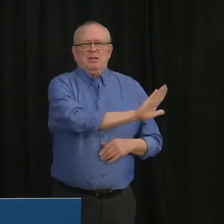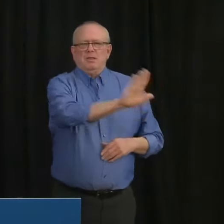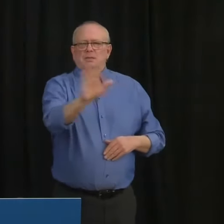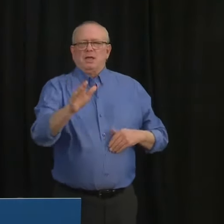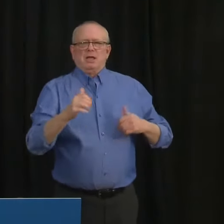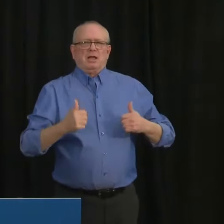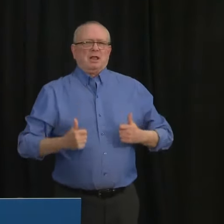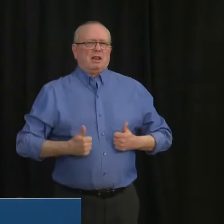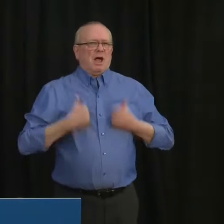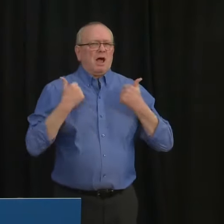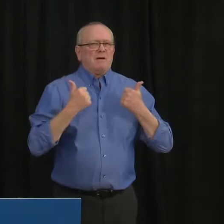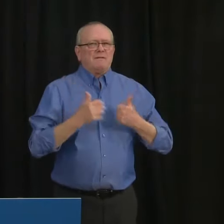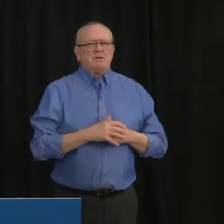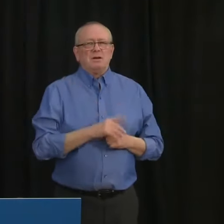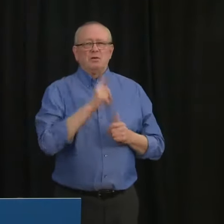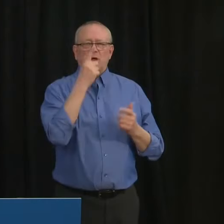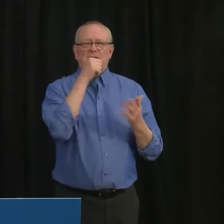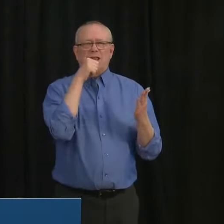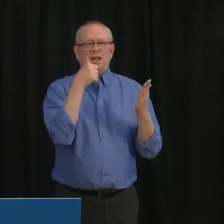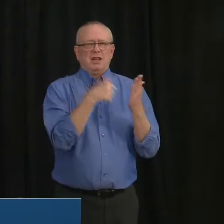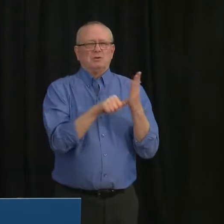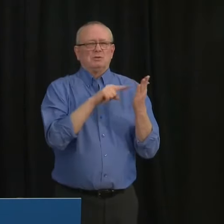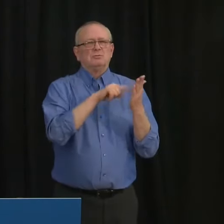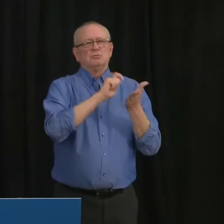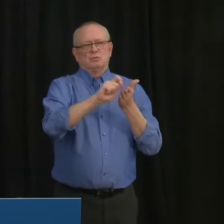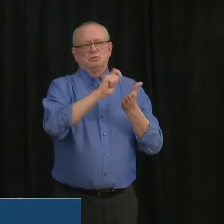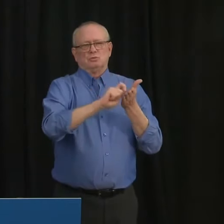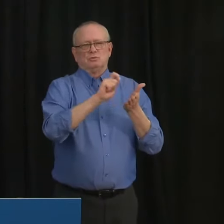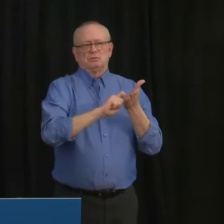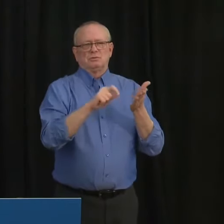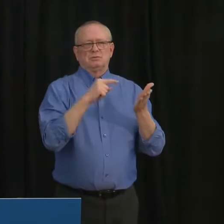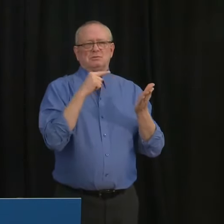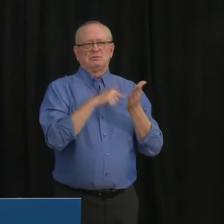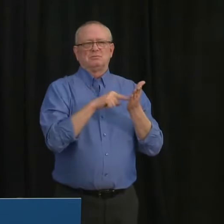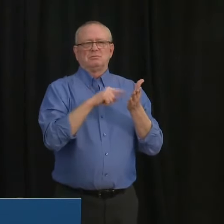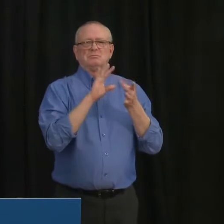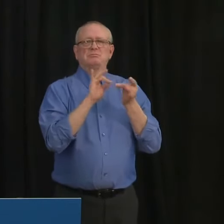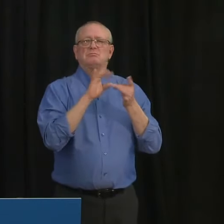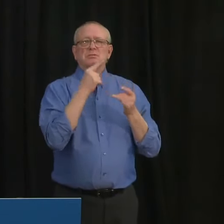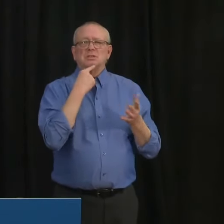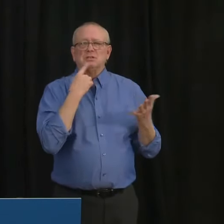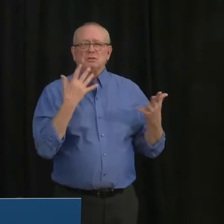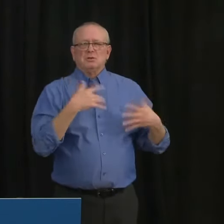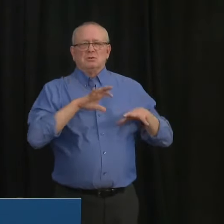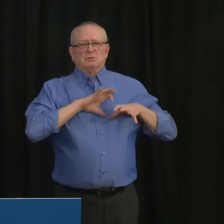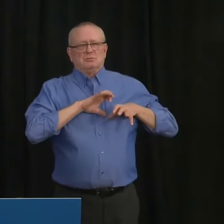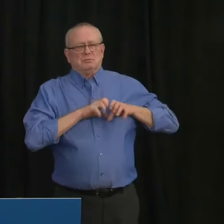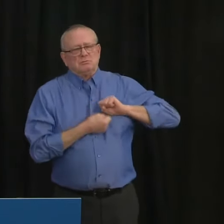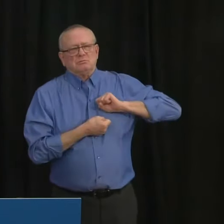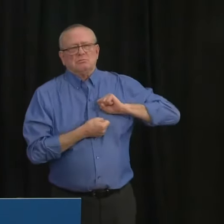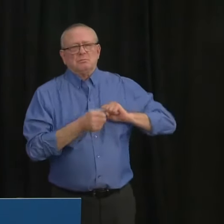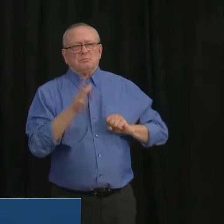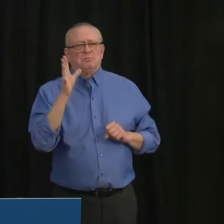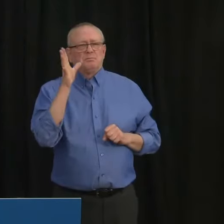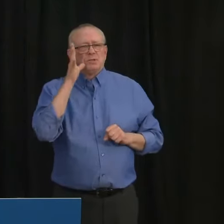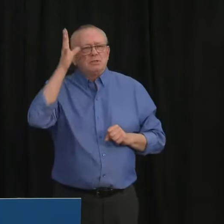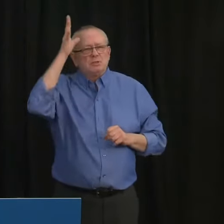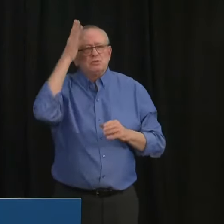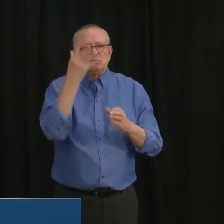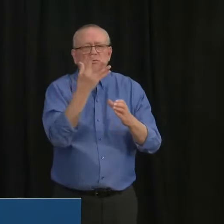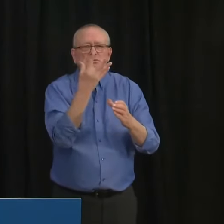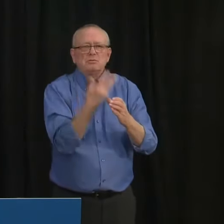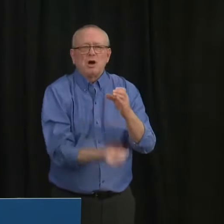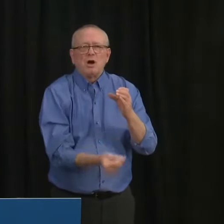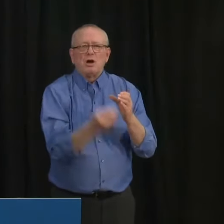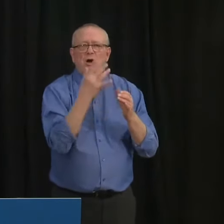grieving individual who talked about the devastating loss of a parent who died in long-term care from COVID-19. Another